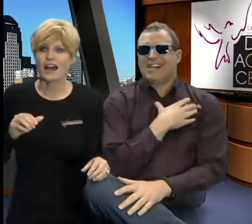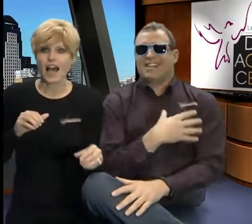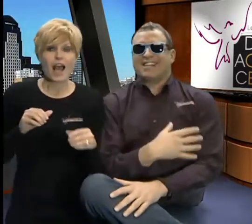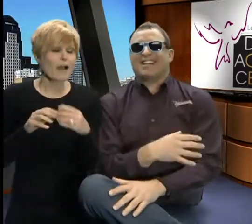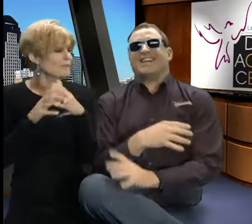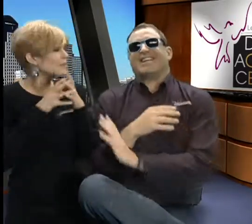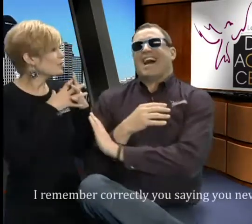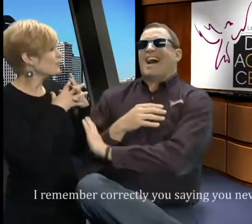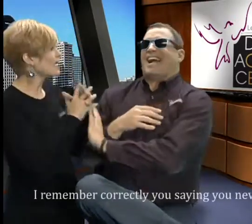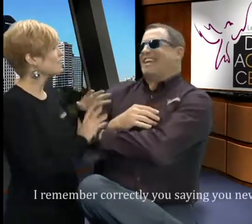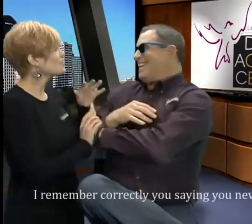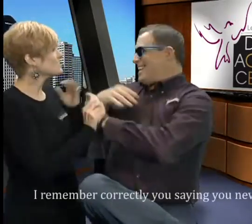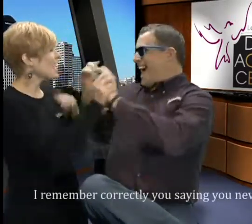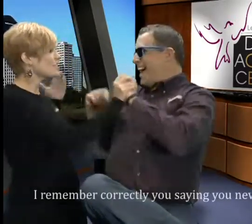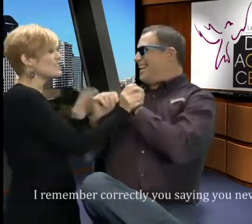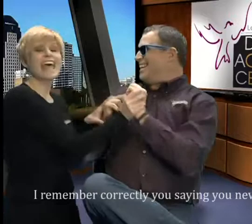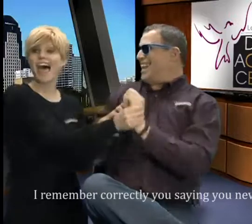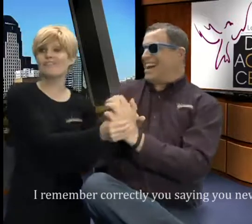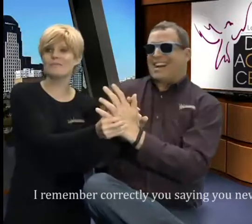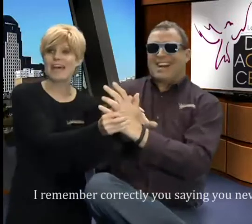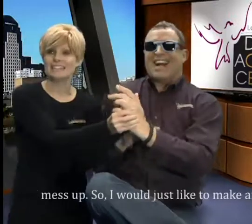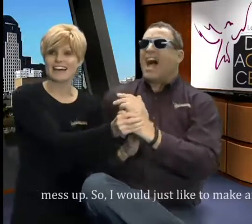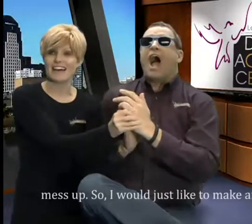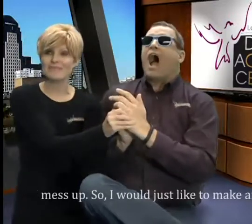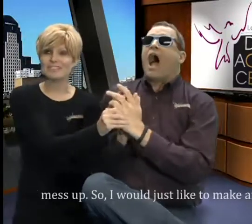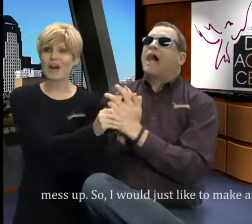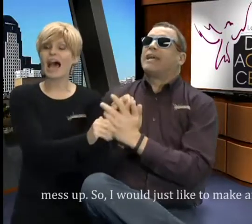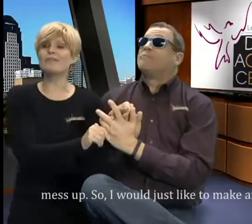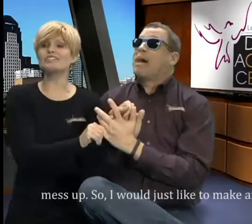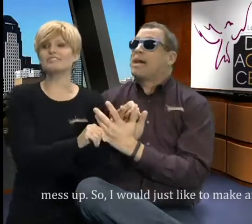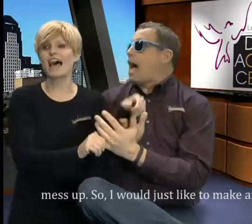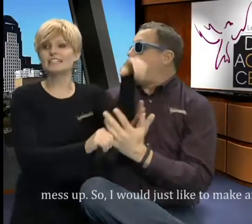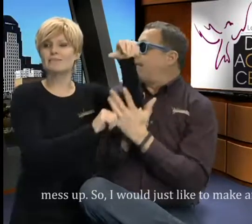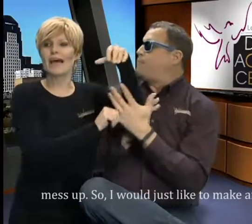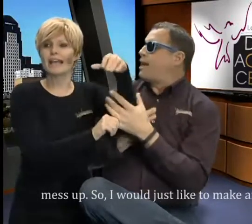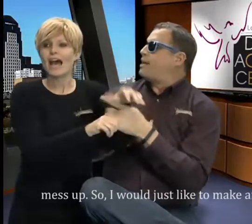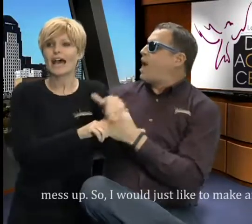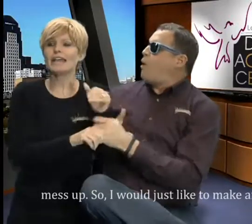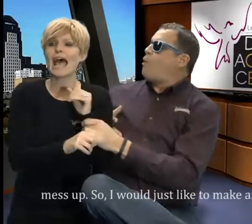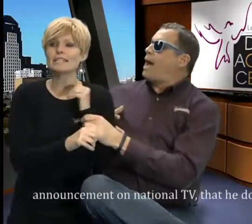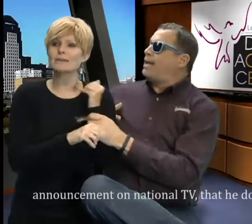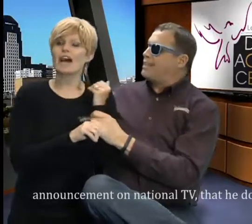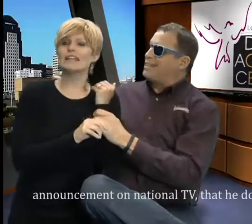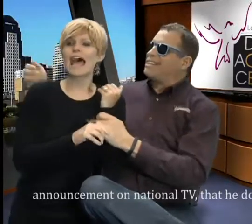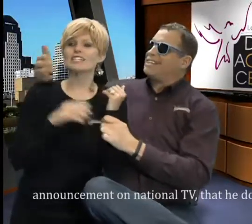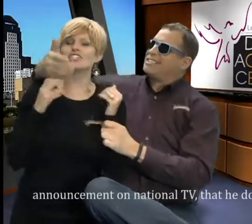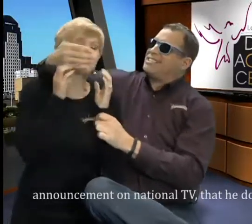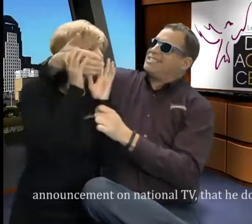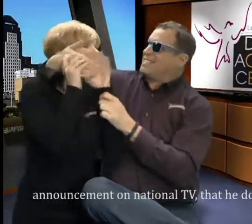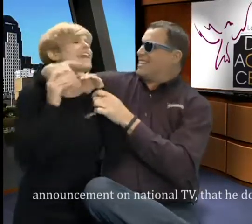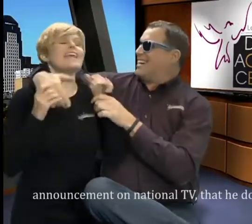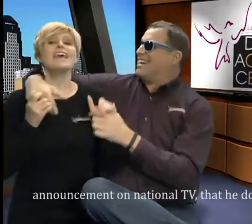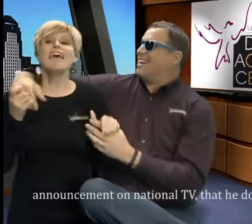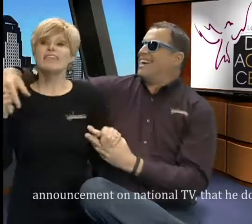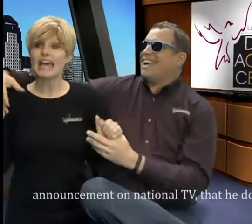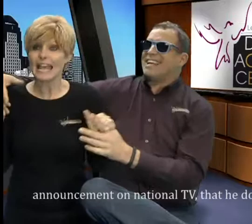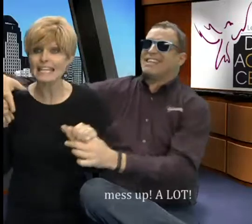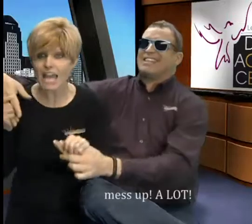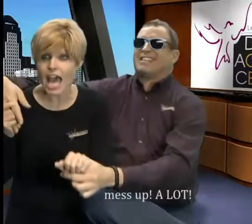I remember correctly you saying you never mess up, so I would just like to make an announcement on national TV that he does